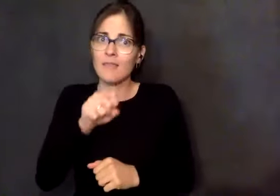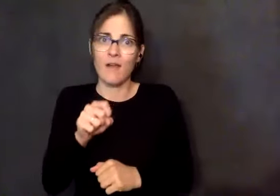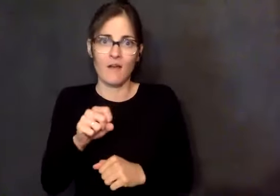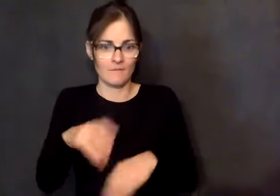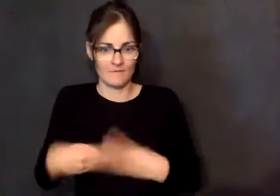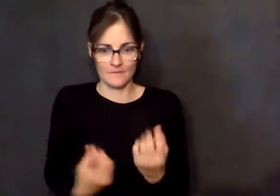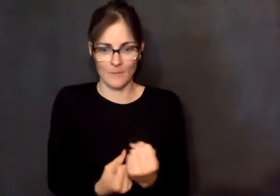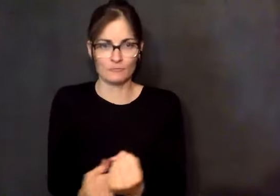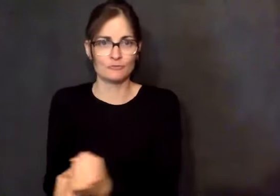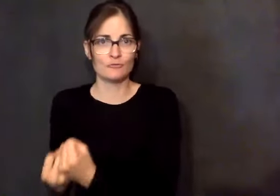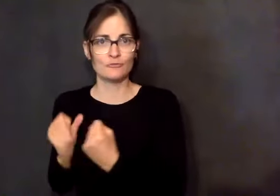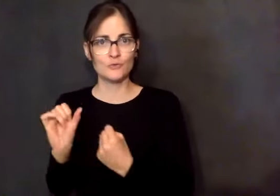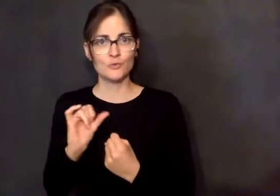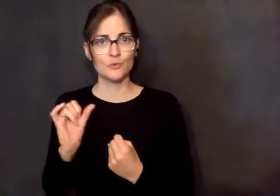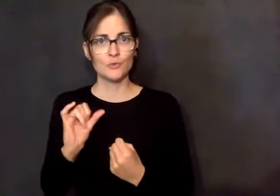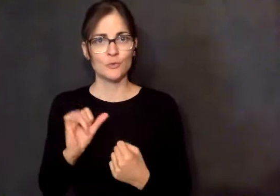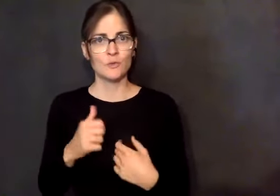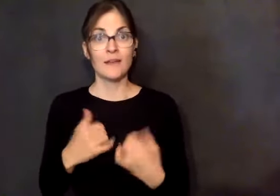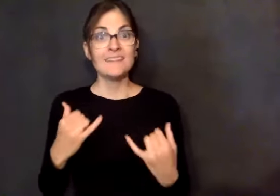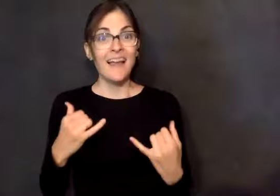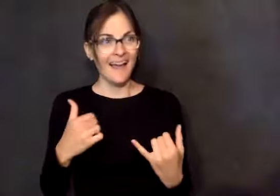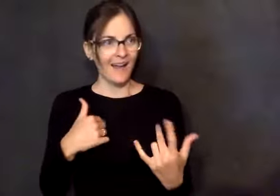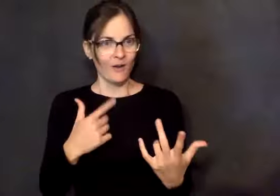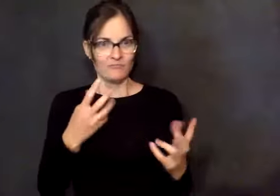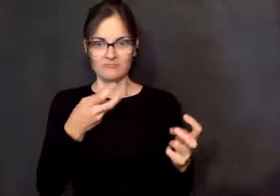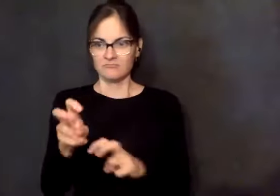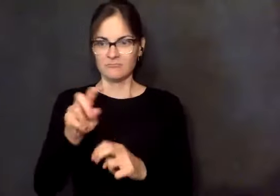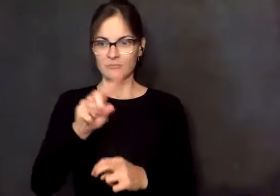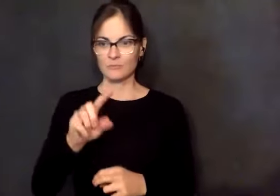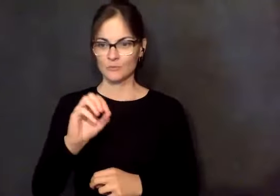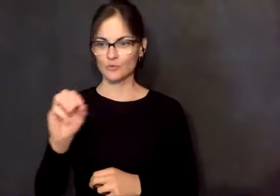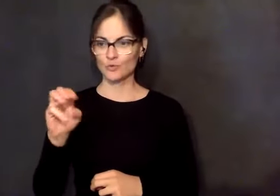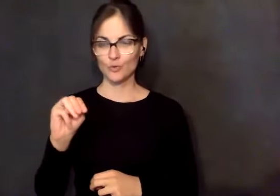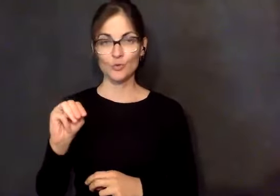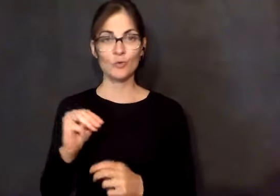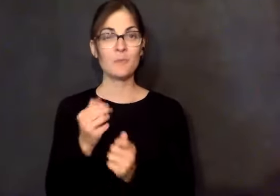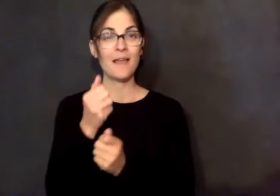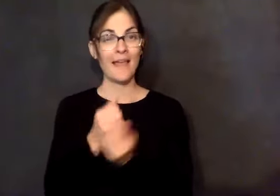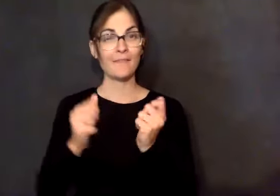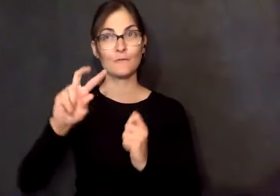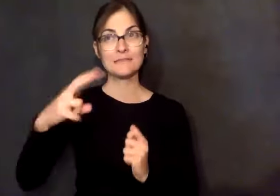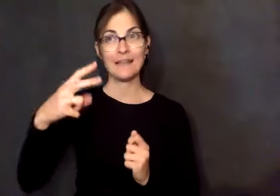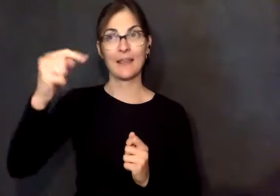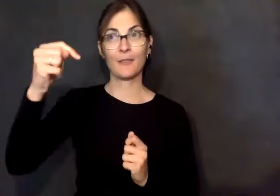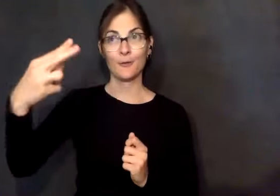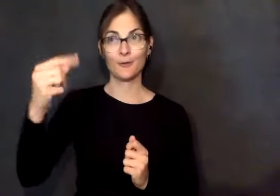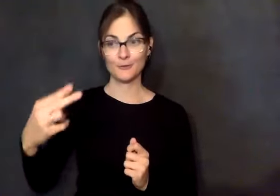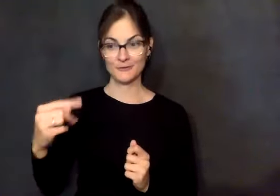So, so happy to be able to share that. And I'm part of a sponsorship family. Now that we're on Zoom, every second Thursday, we get together with all of the